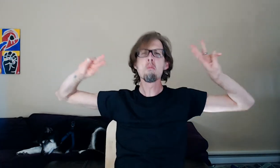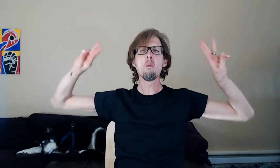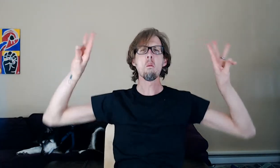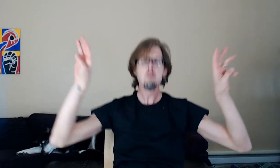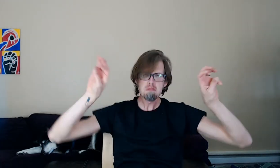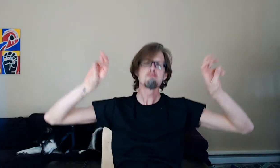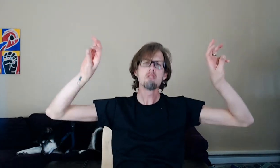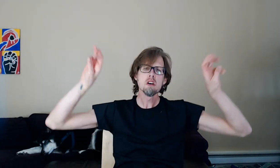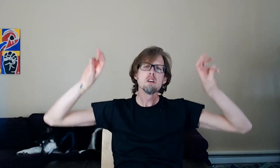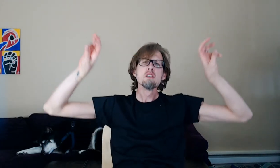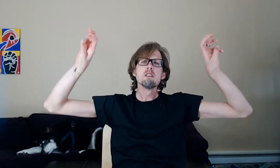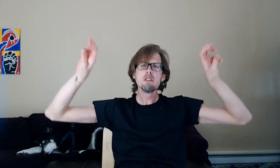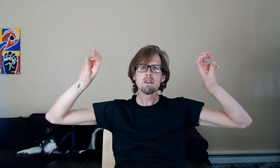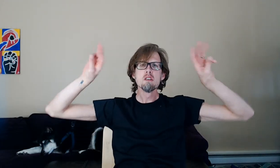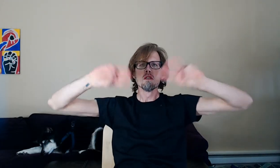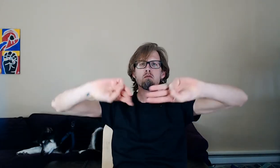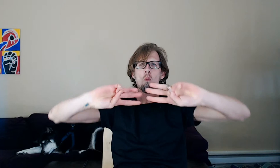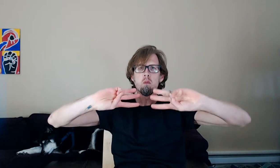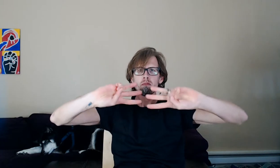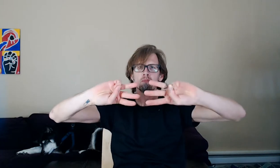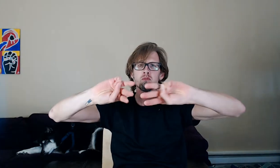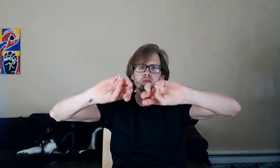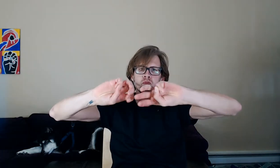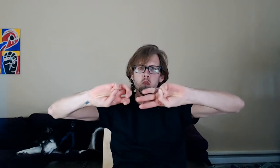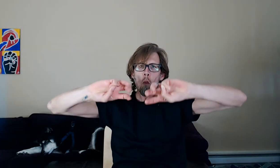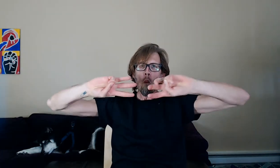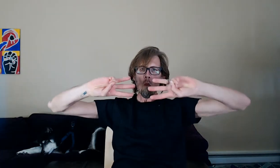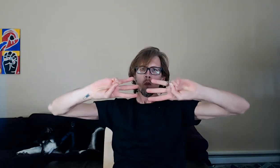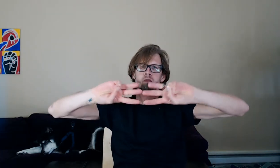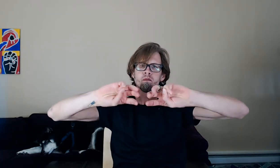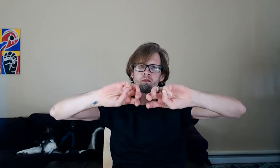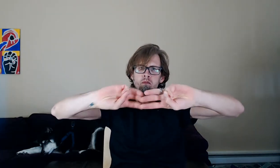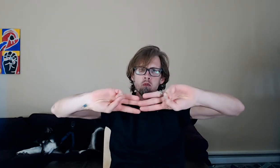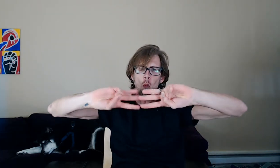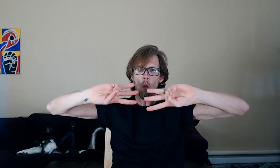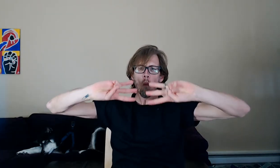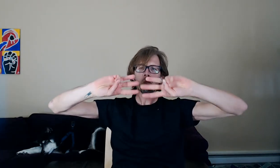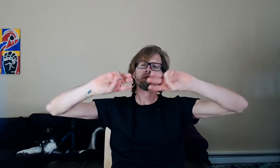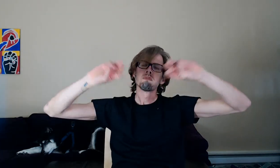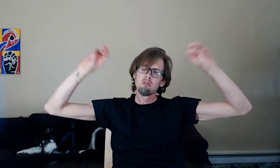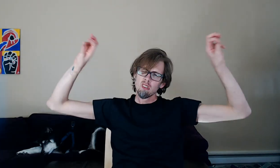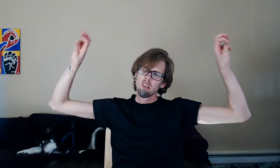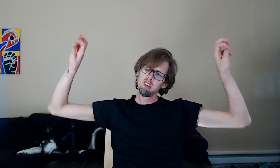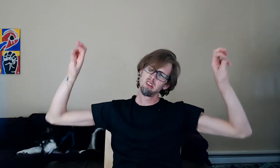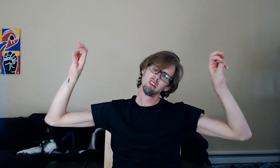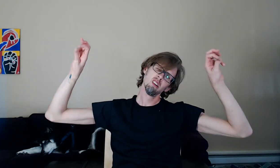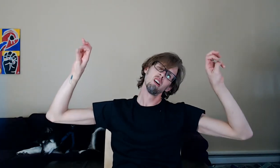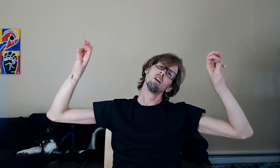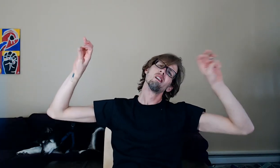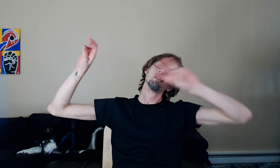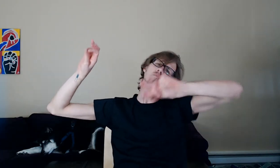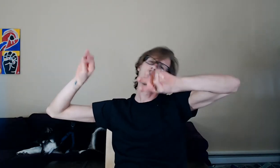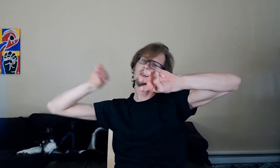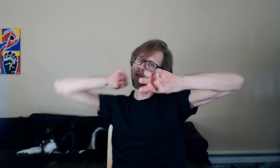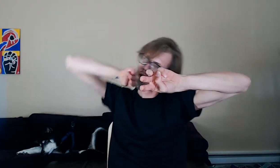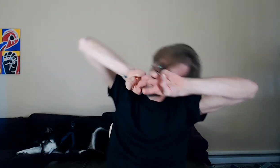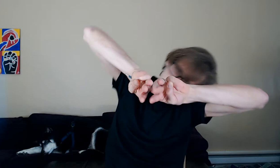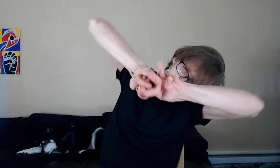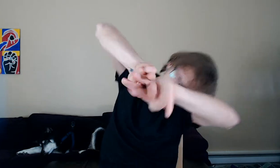I ended up having to move that up to where you can't really even see it, but it still goes into the other room. But we're going to leave the grate where it was to keep a little bit of airflow